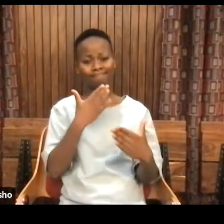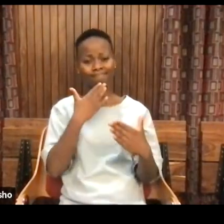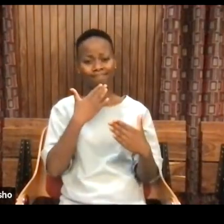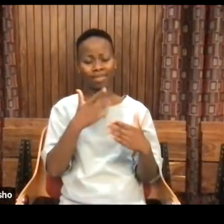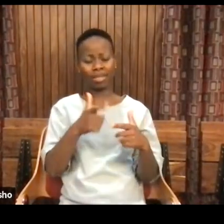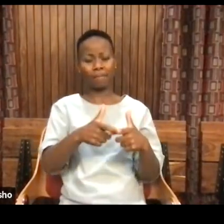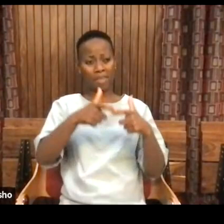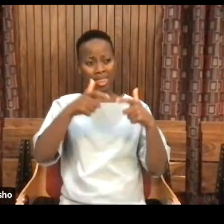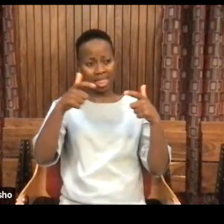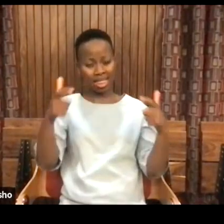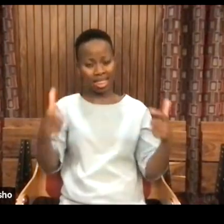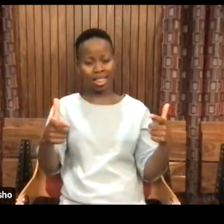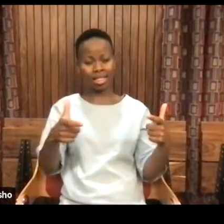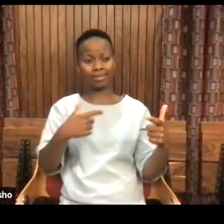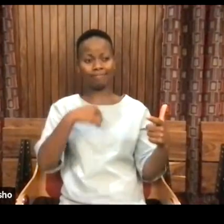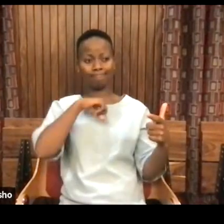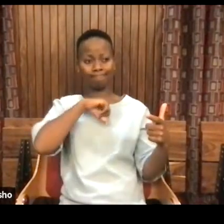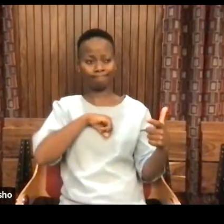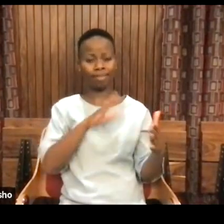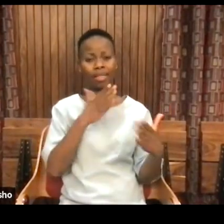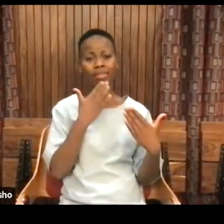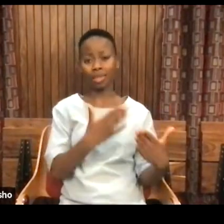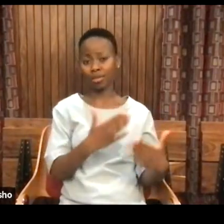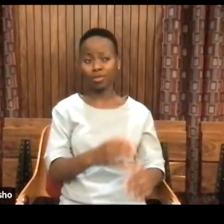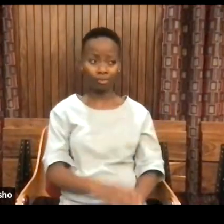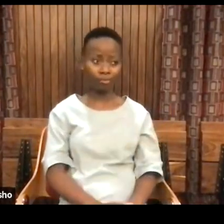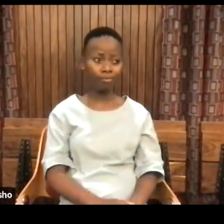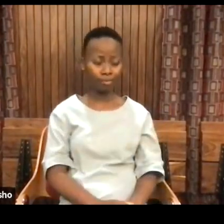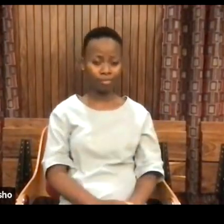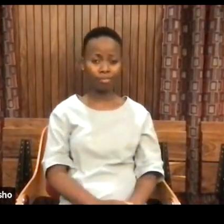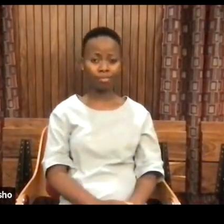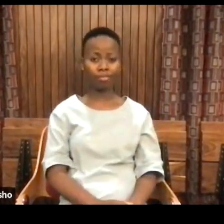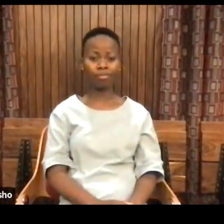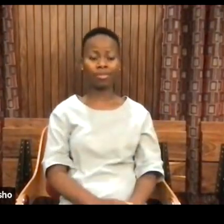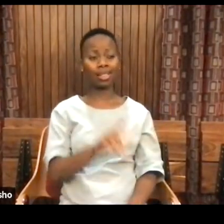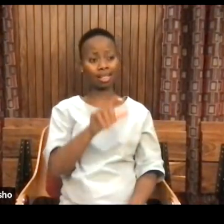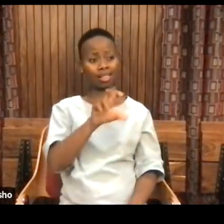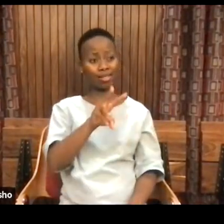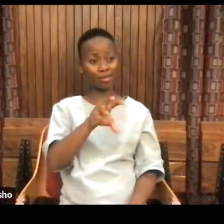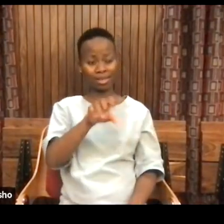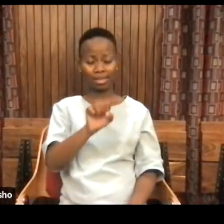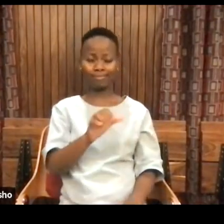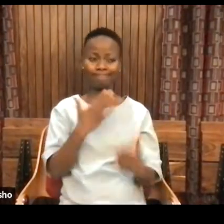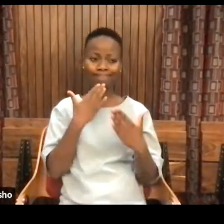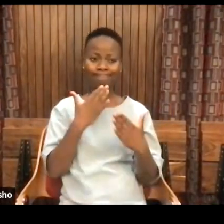profound and deep thank you to Lewis tonight.